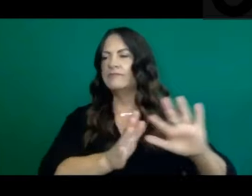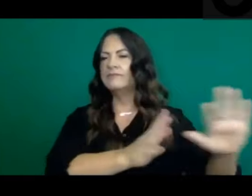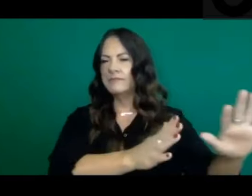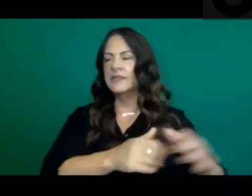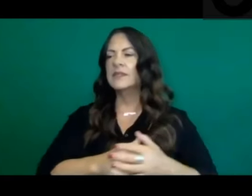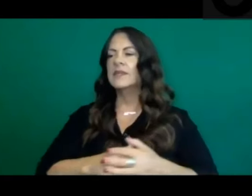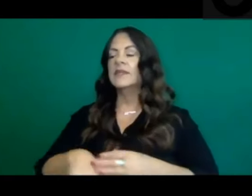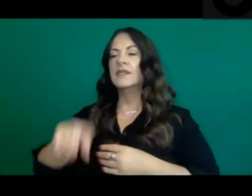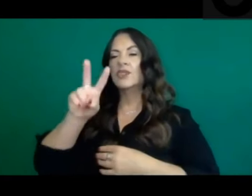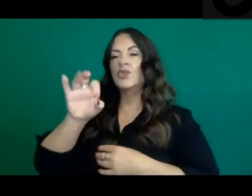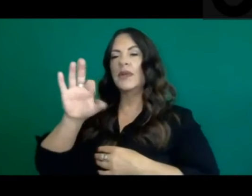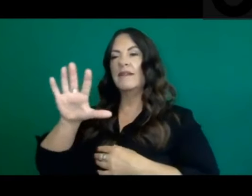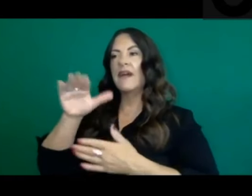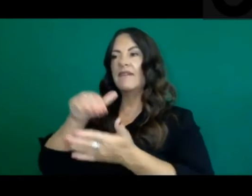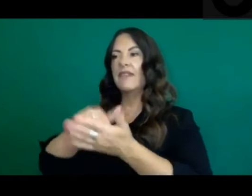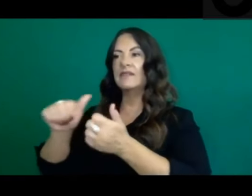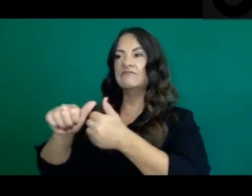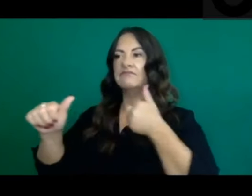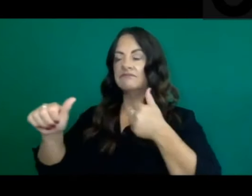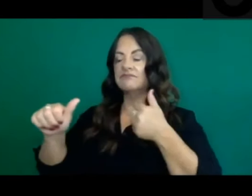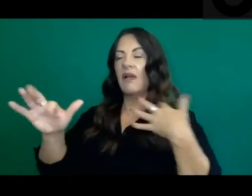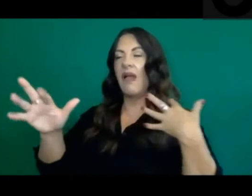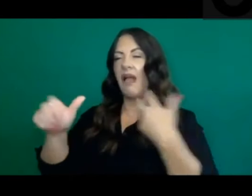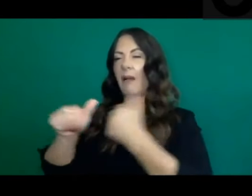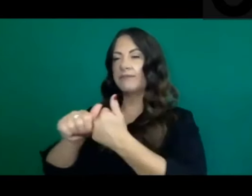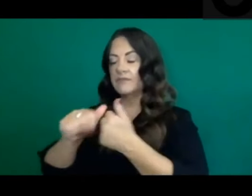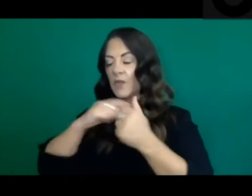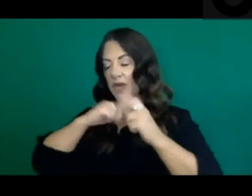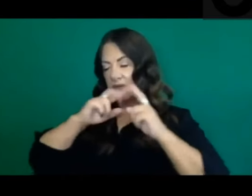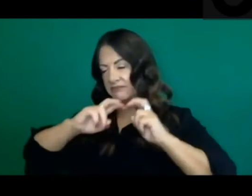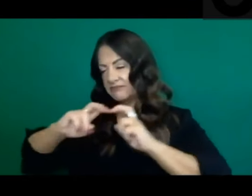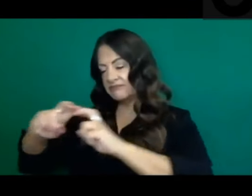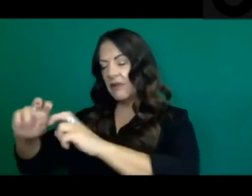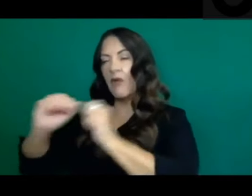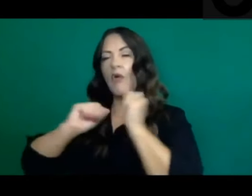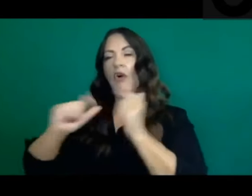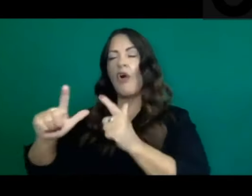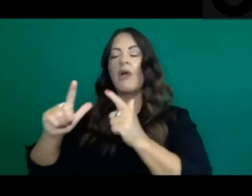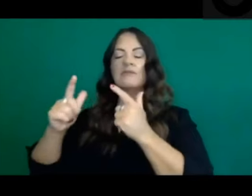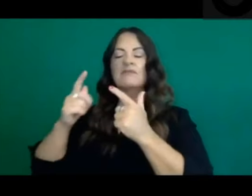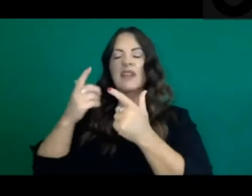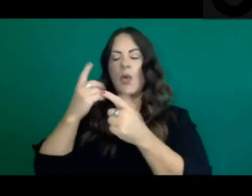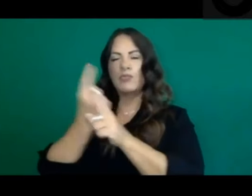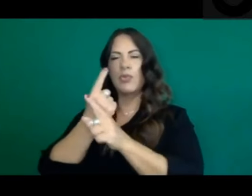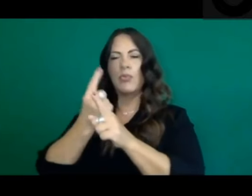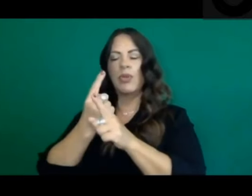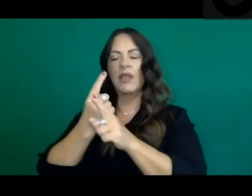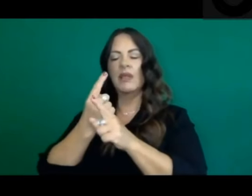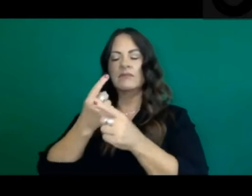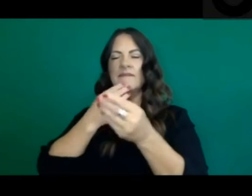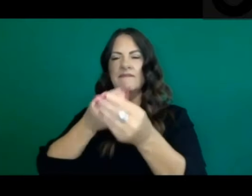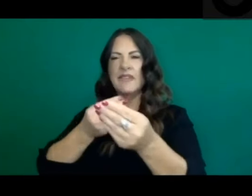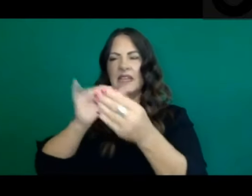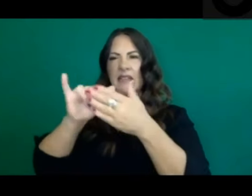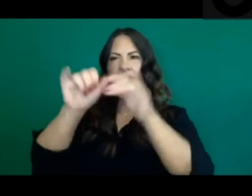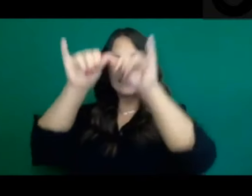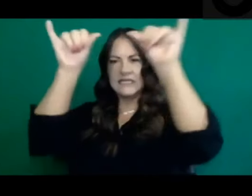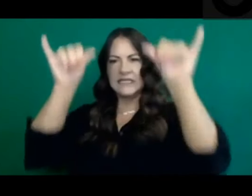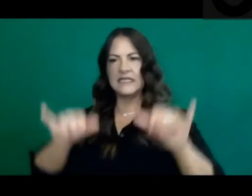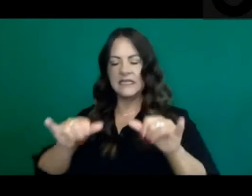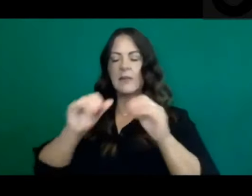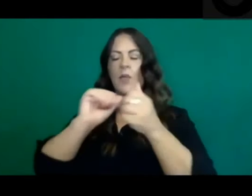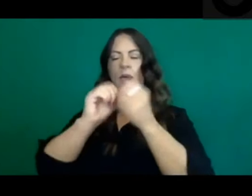messages. And we feel confident, as I said, and I'll reiterate that we have worked through that backlog successfully.